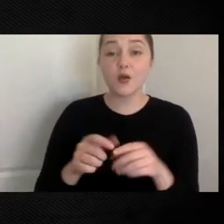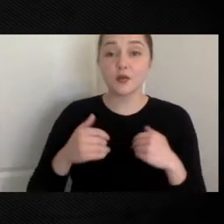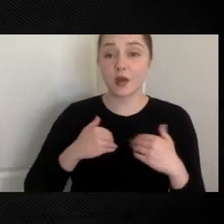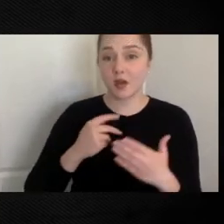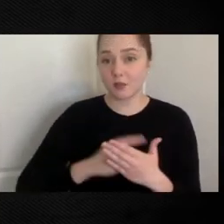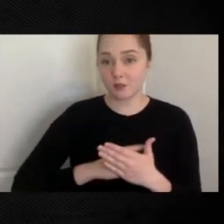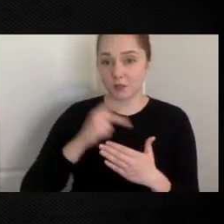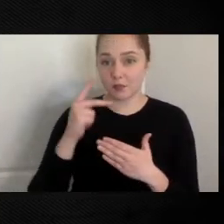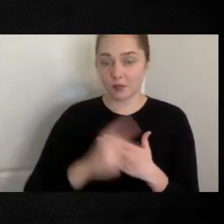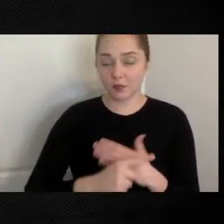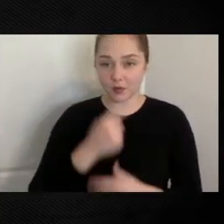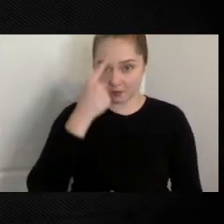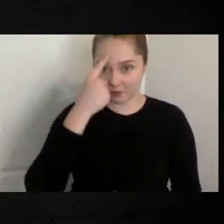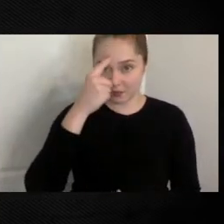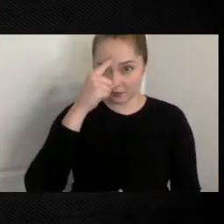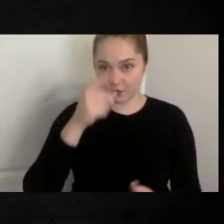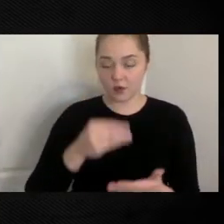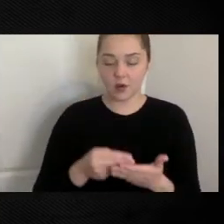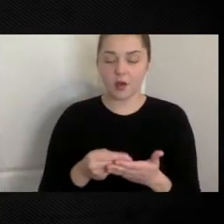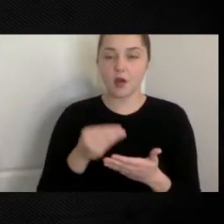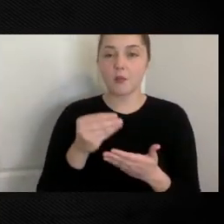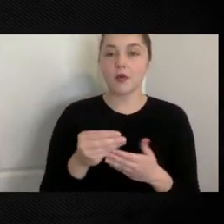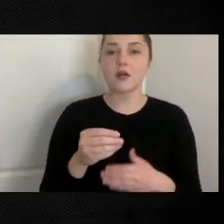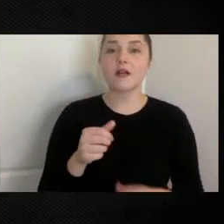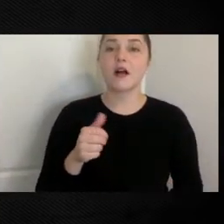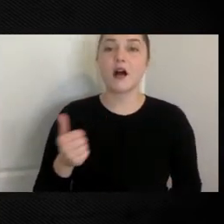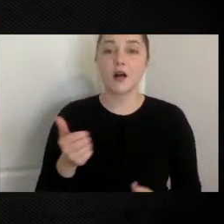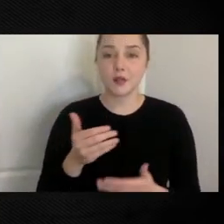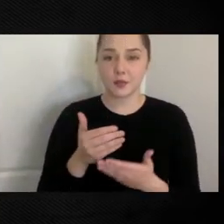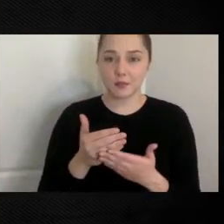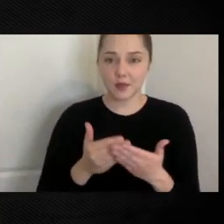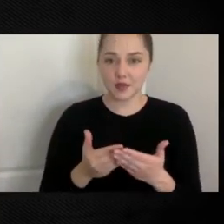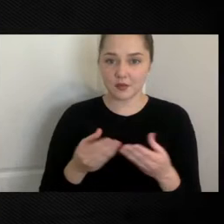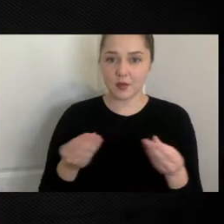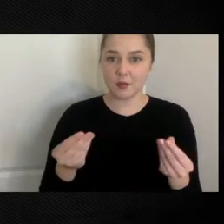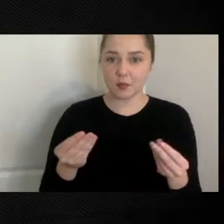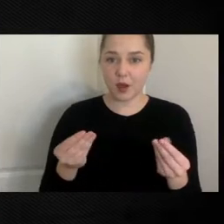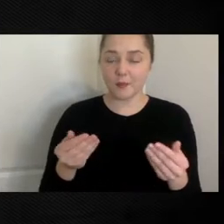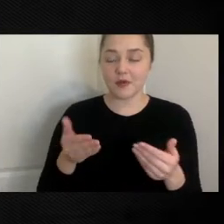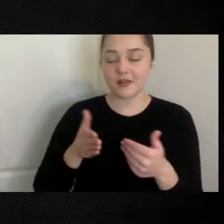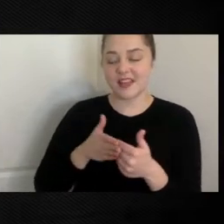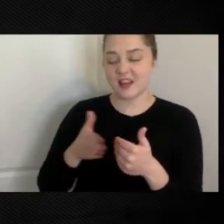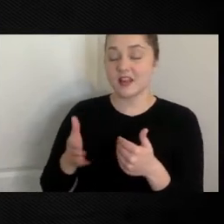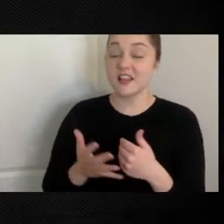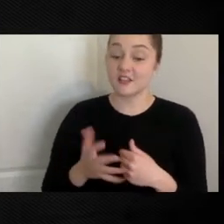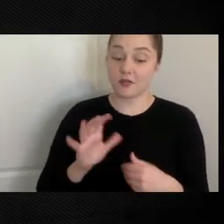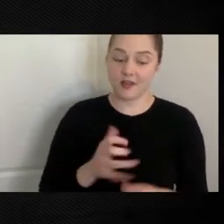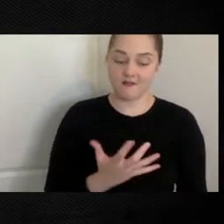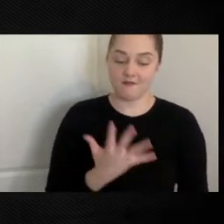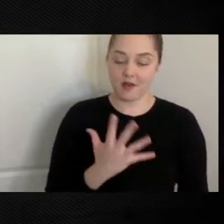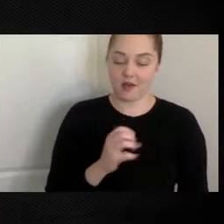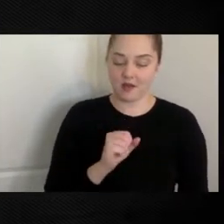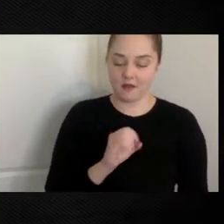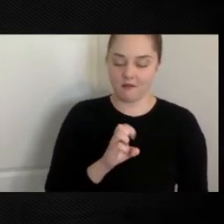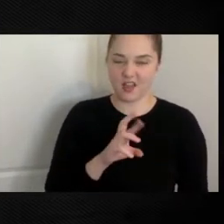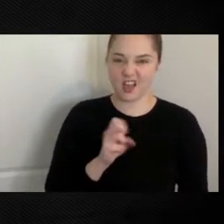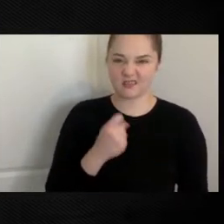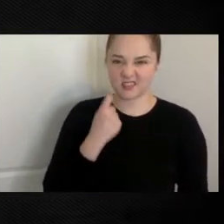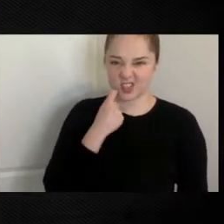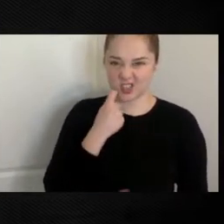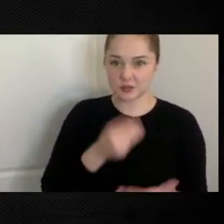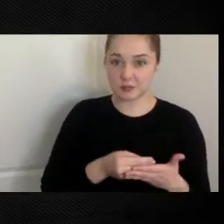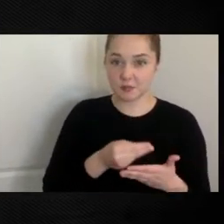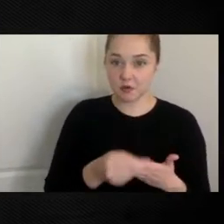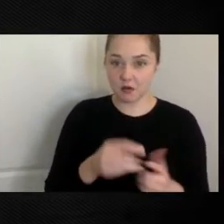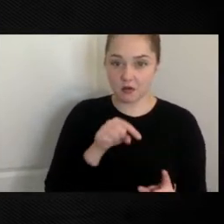now purchase another piece of property adjacent to the five acres we just purchased for